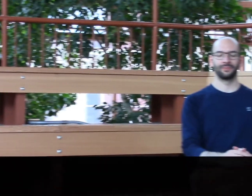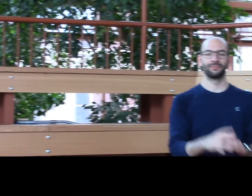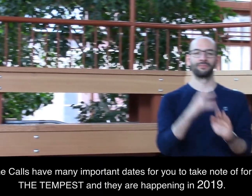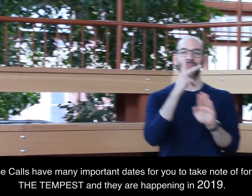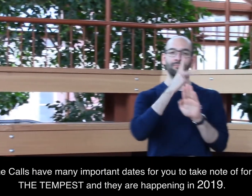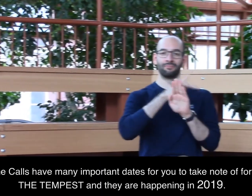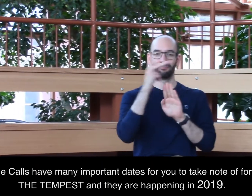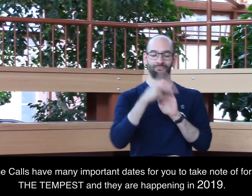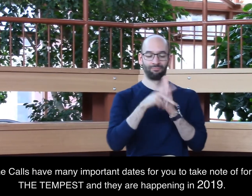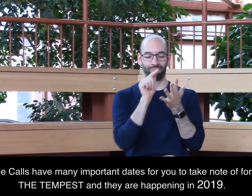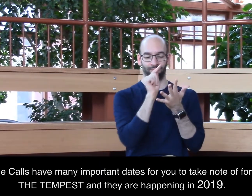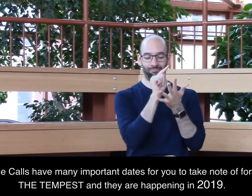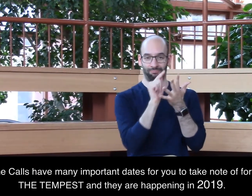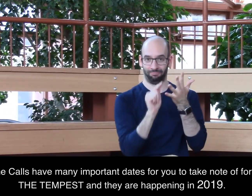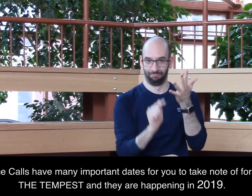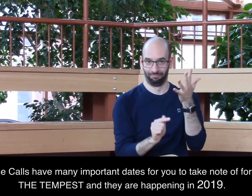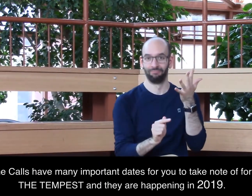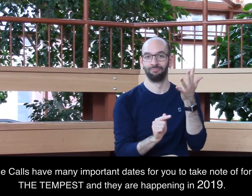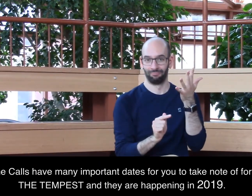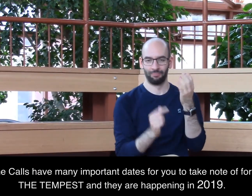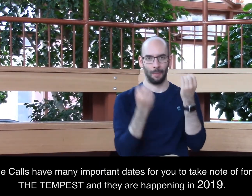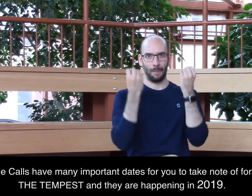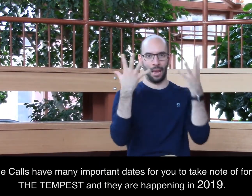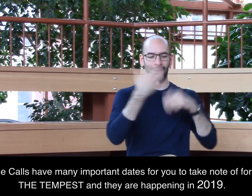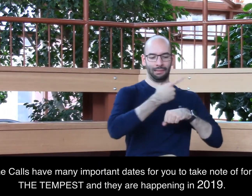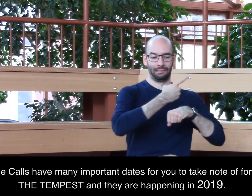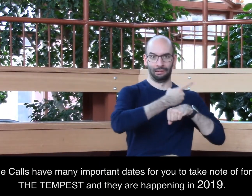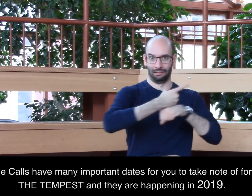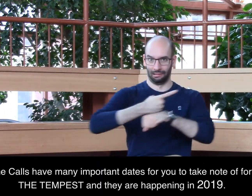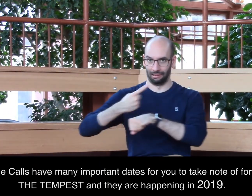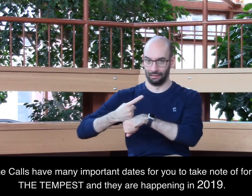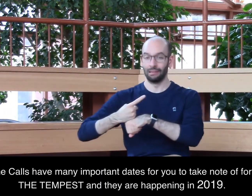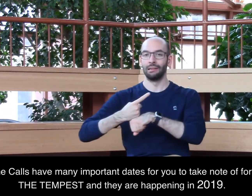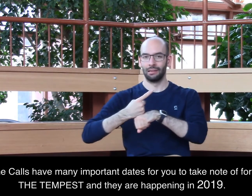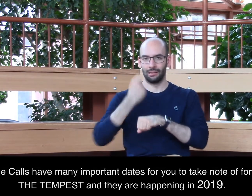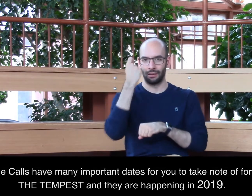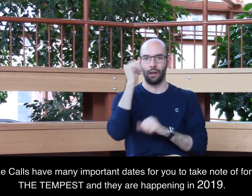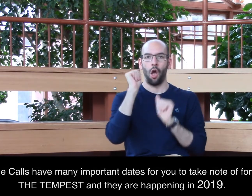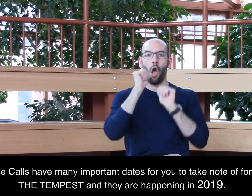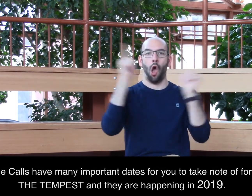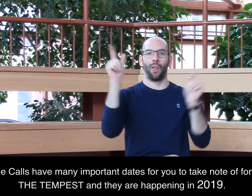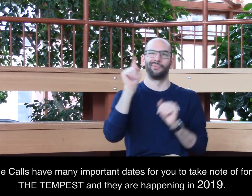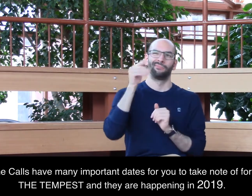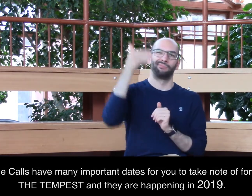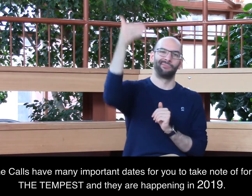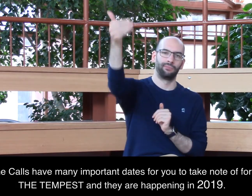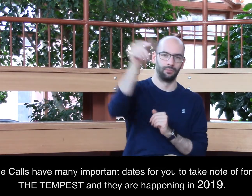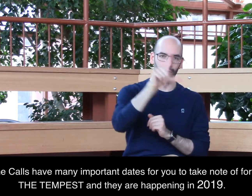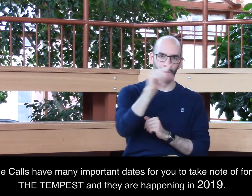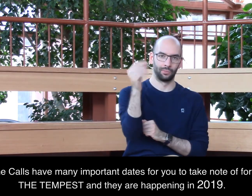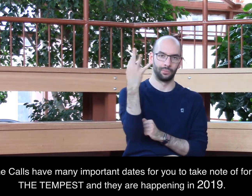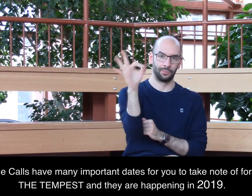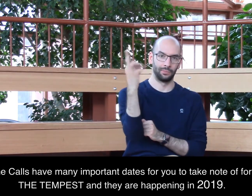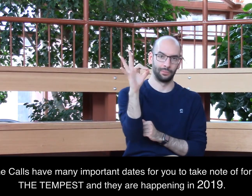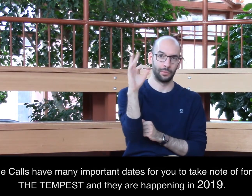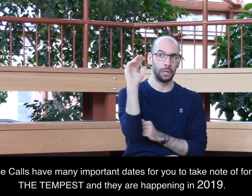The calls have many important dates for you to take note of for the Tempest and they are happening in